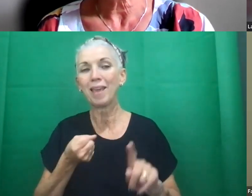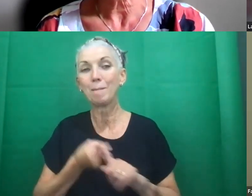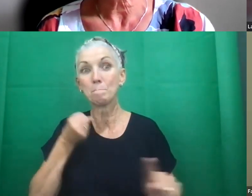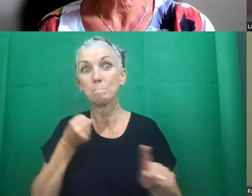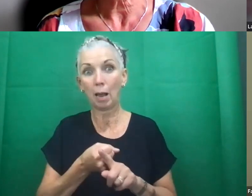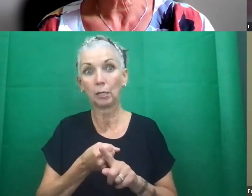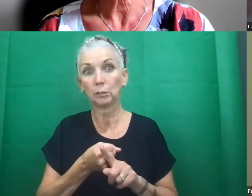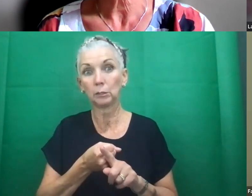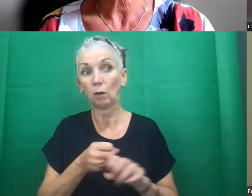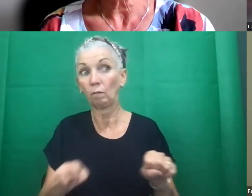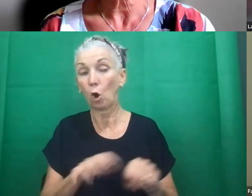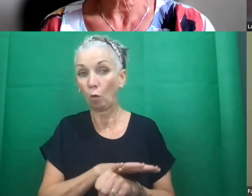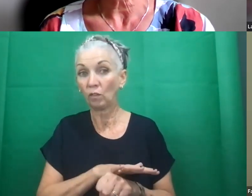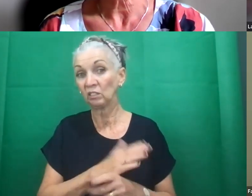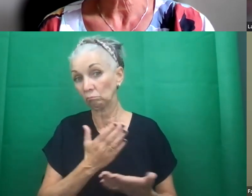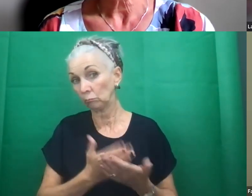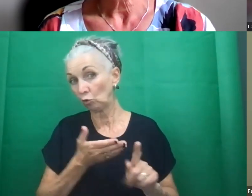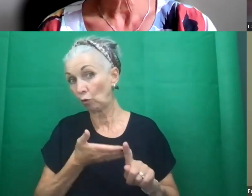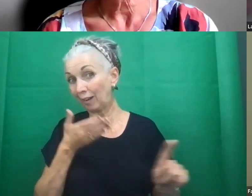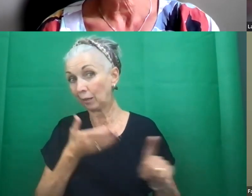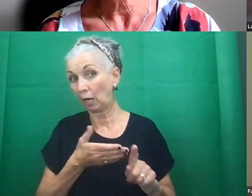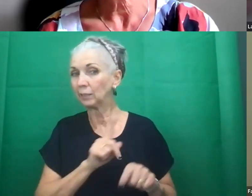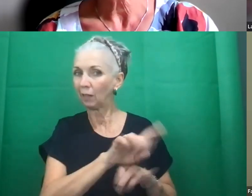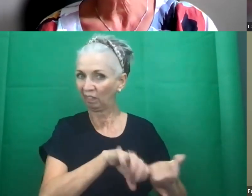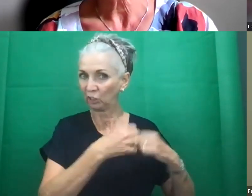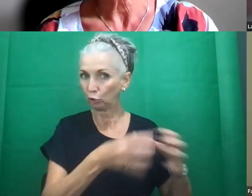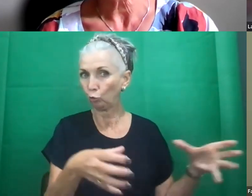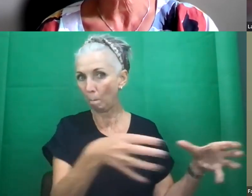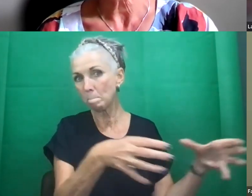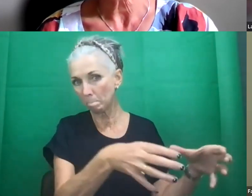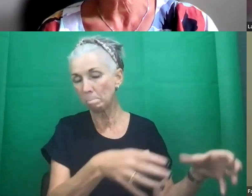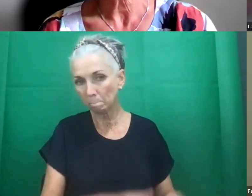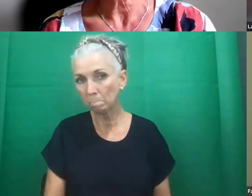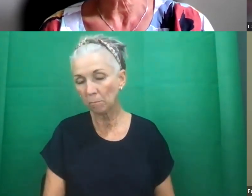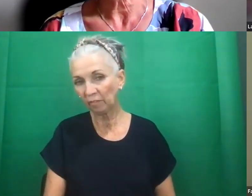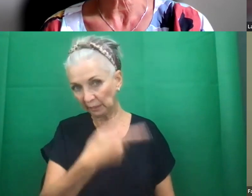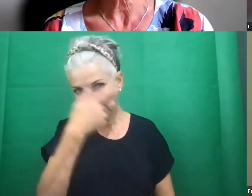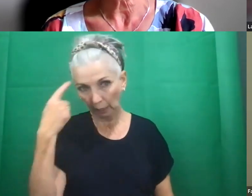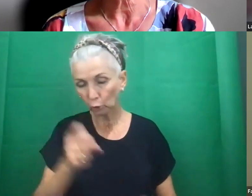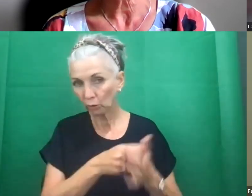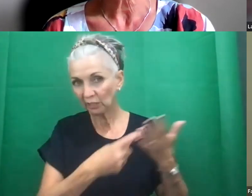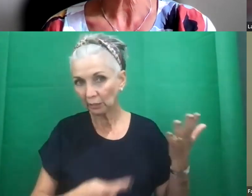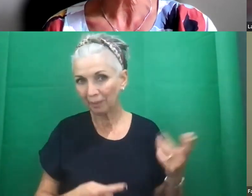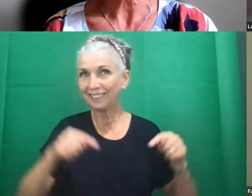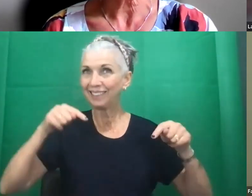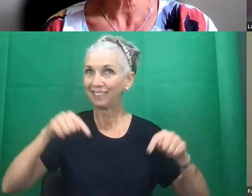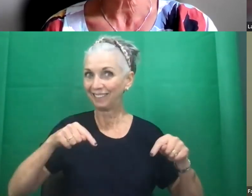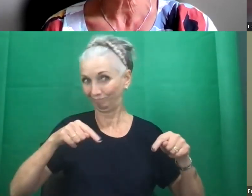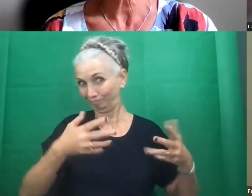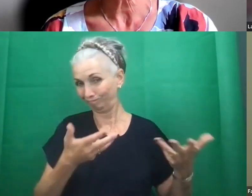being recognised in certainly people with intellectual disabilities in this case. We know very